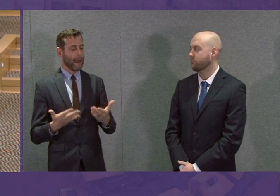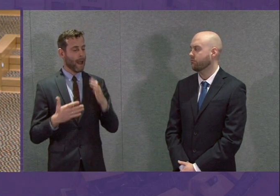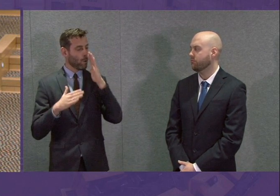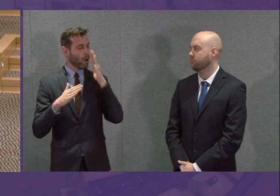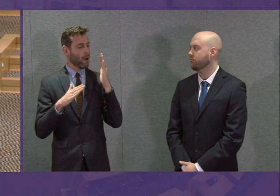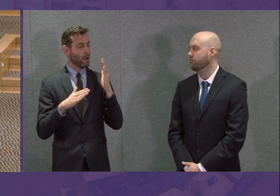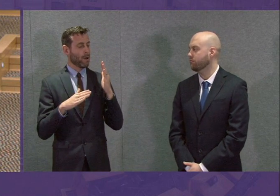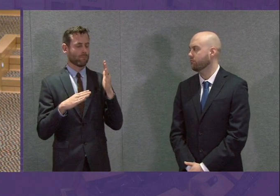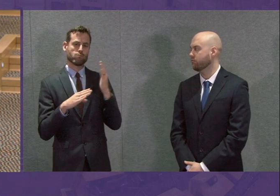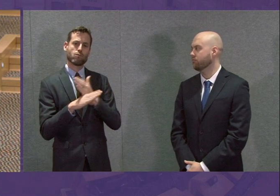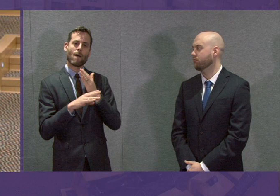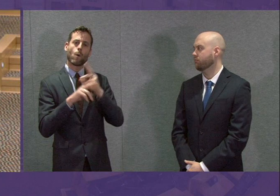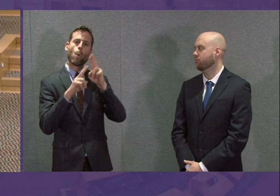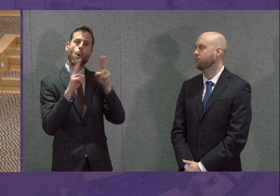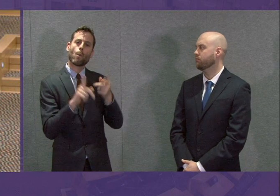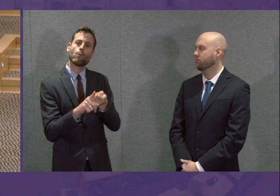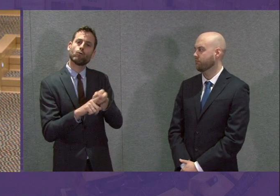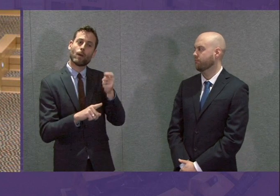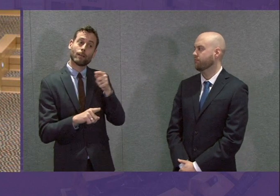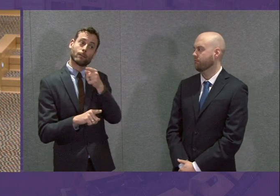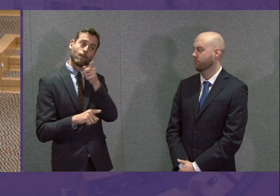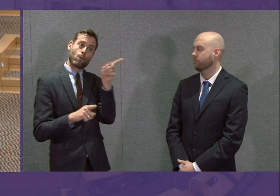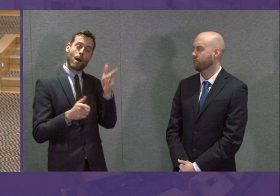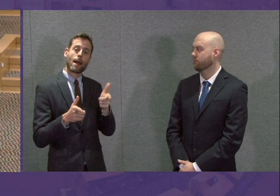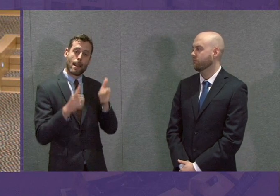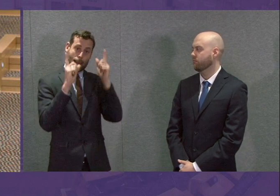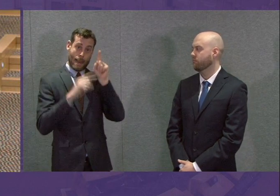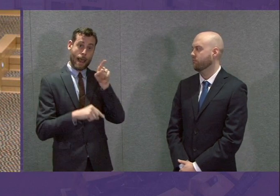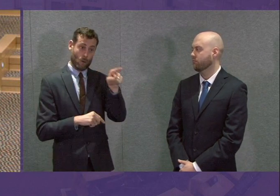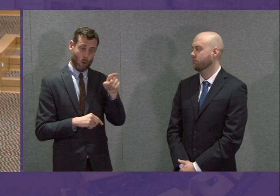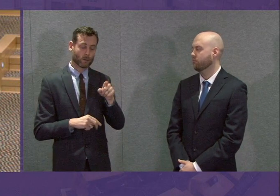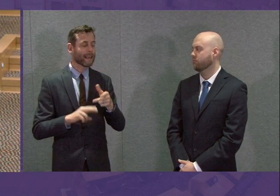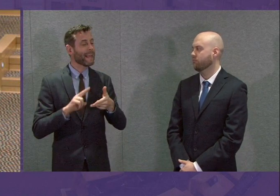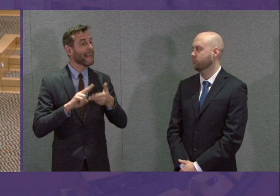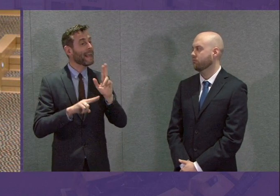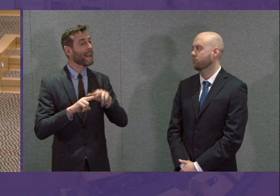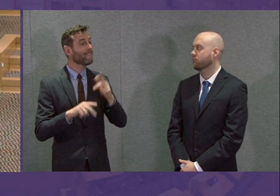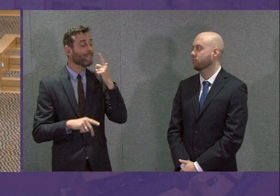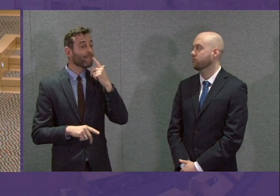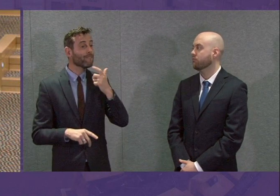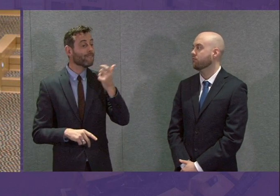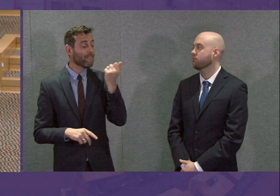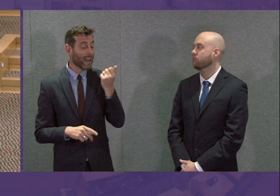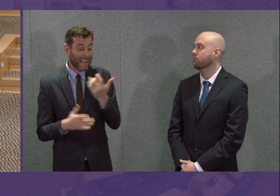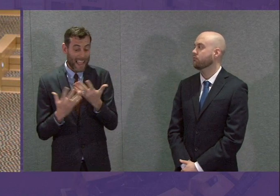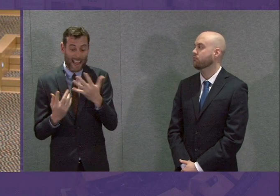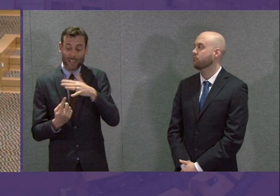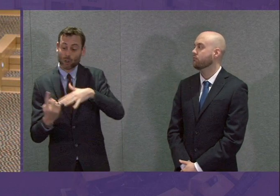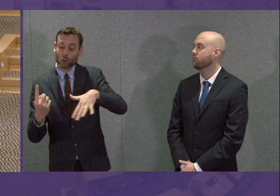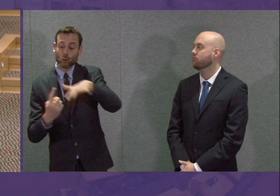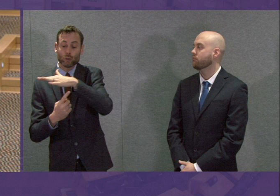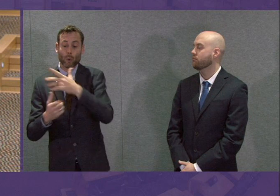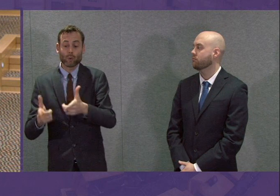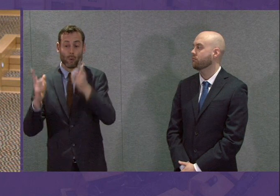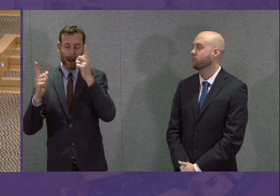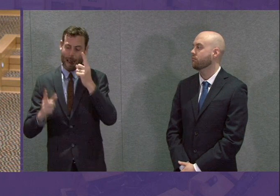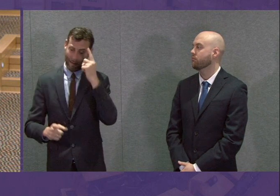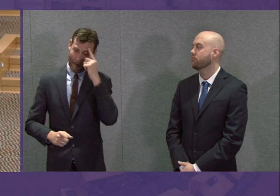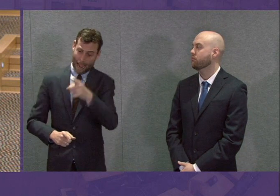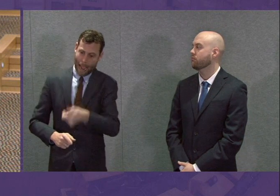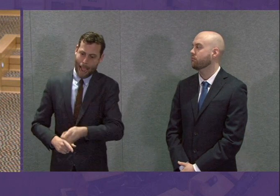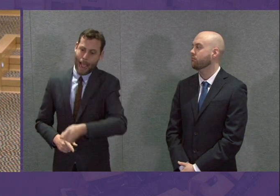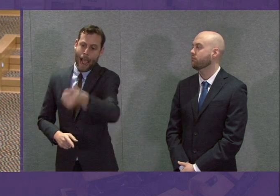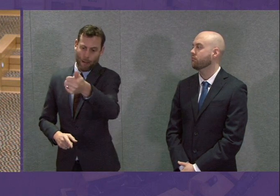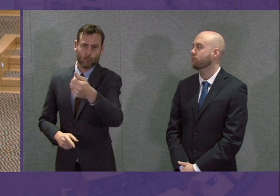Let me just for completeness say that I would, and the Government will take action, if we find that any social landlord was contemplating raising eviction proceedings against